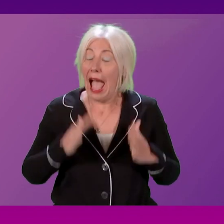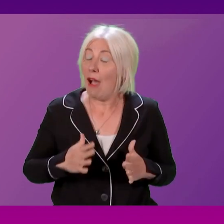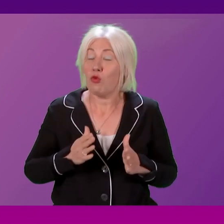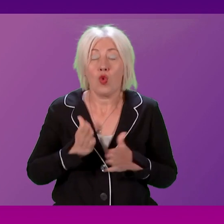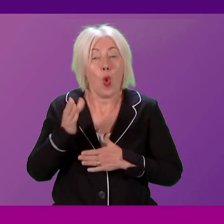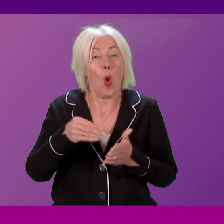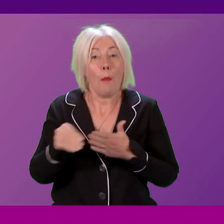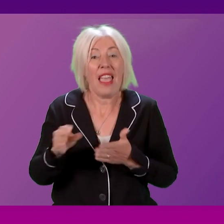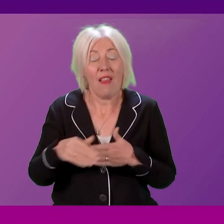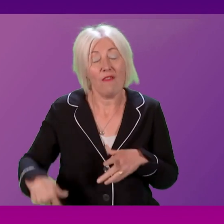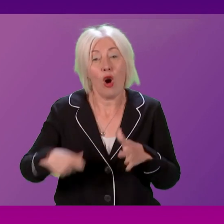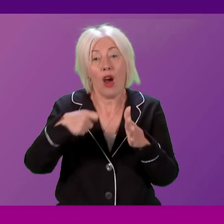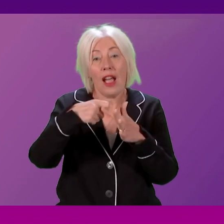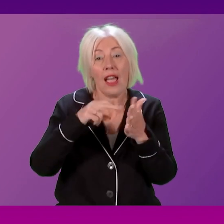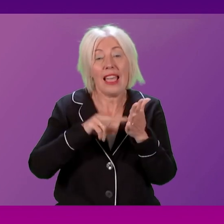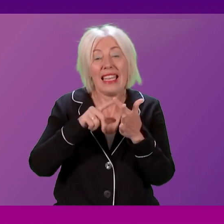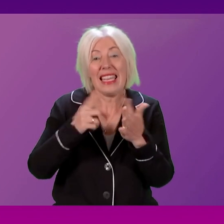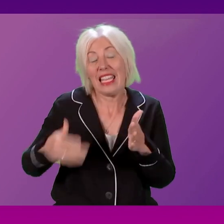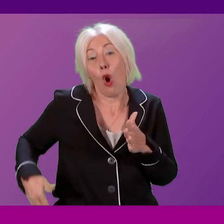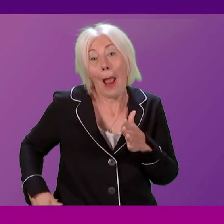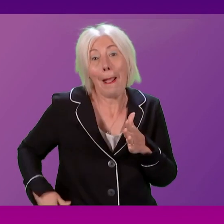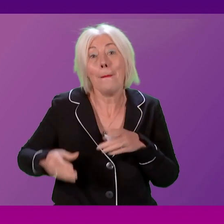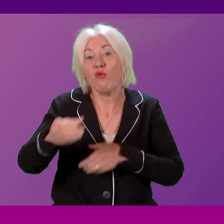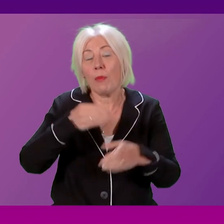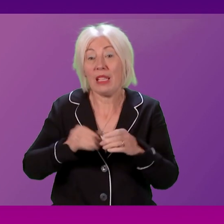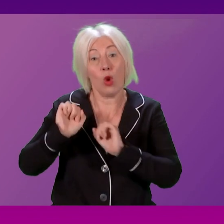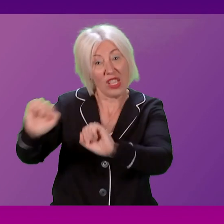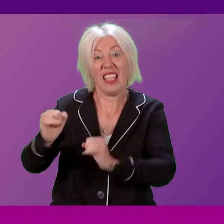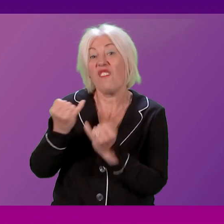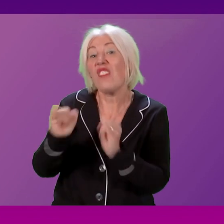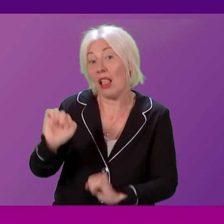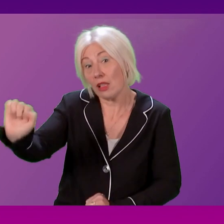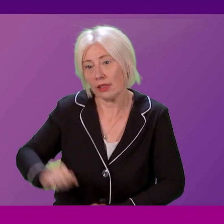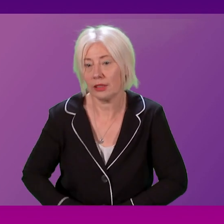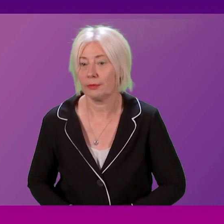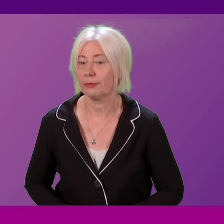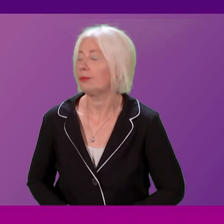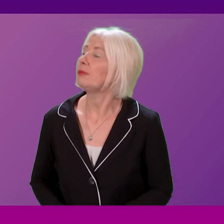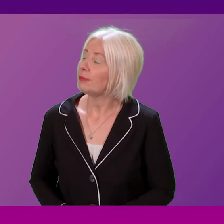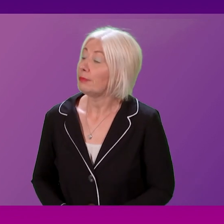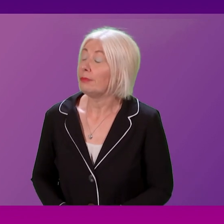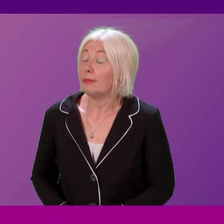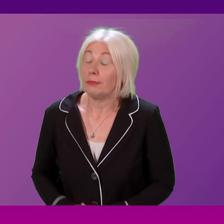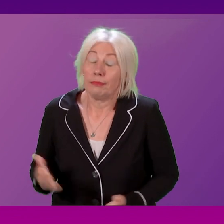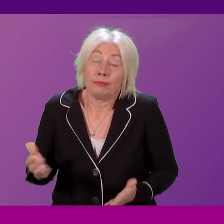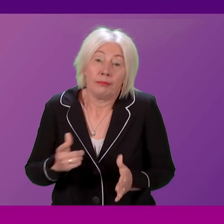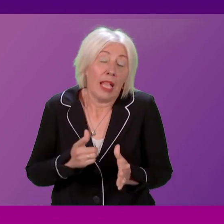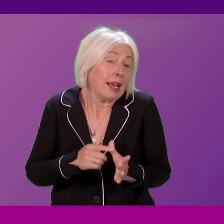to cover the costs of their hip or knee replacements because of his failures? First Minister. First of all, Anna Sarwar, of course,